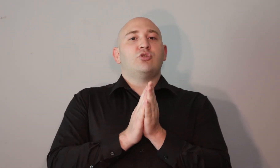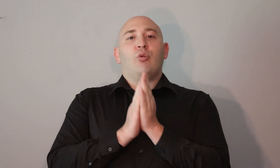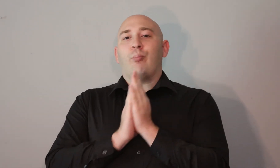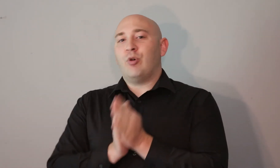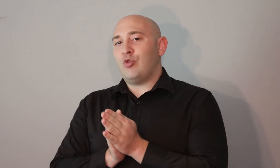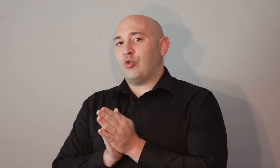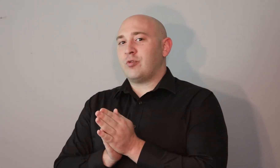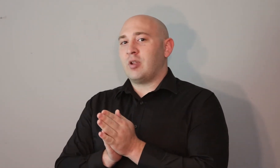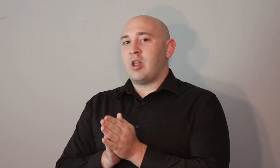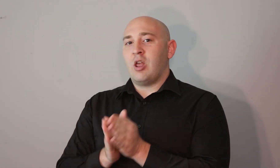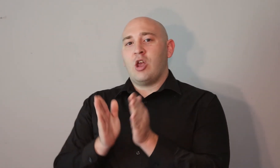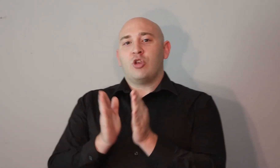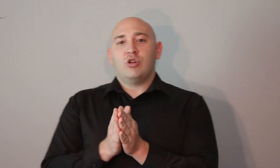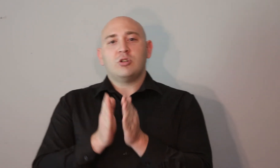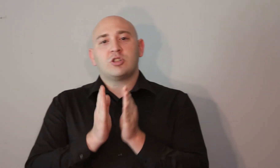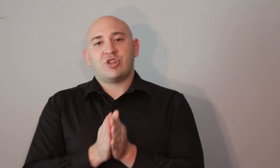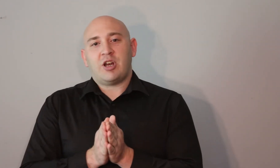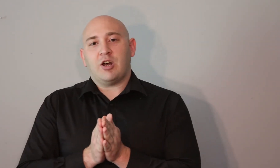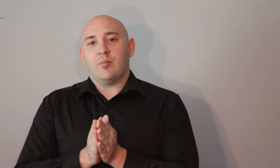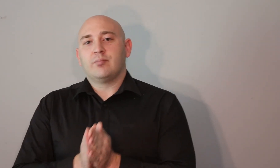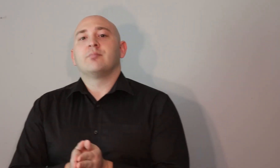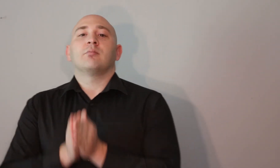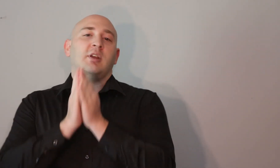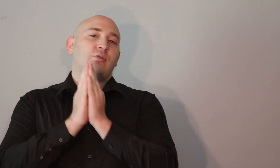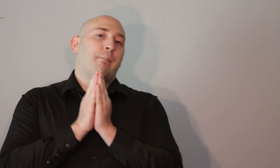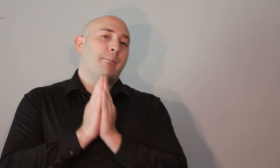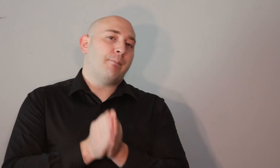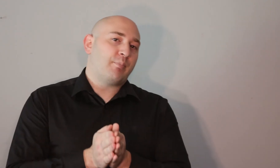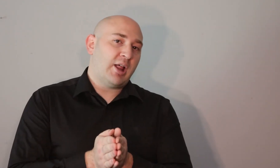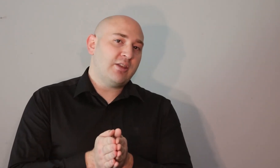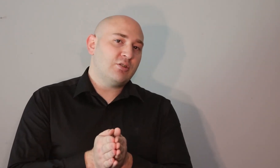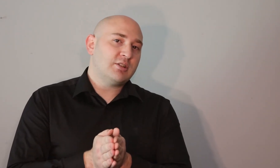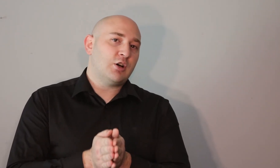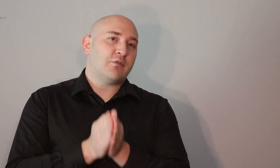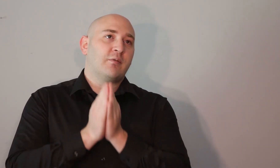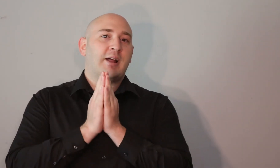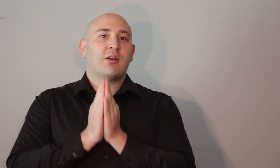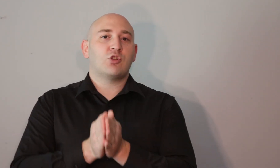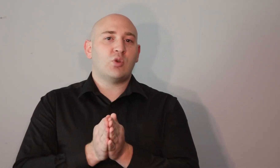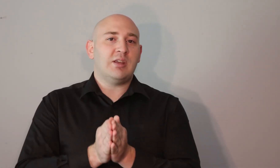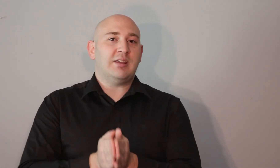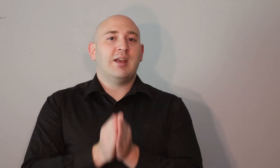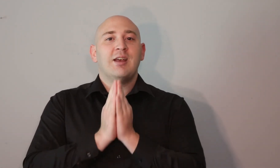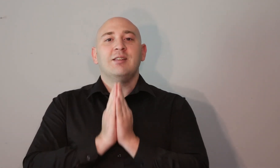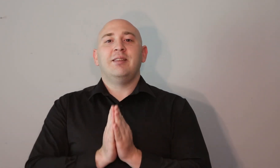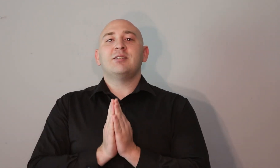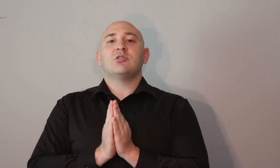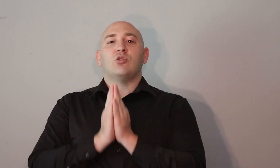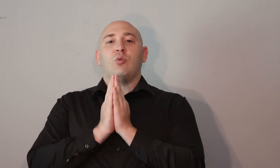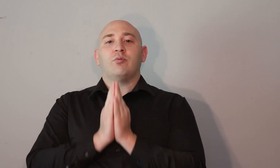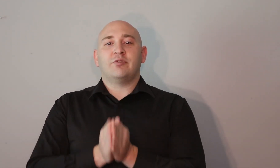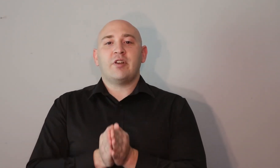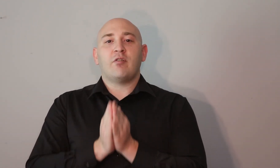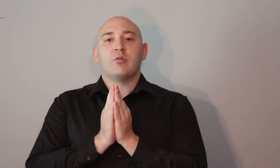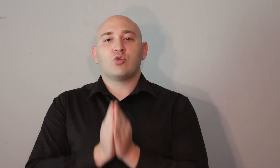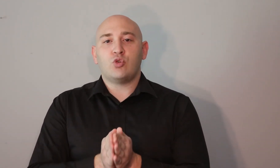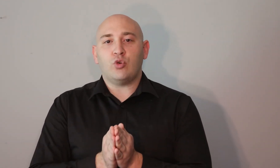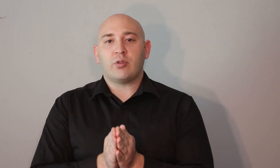you to move, your job is to plant yourself like a tree next to the river of truth